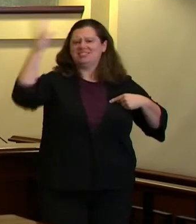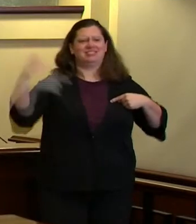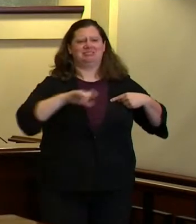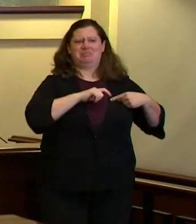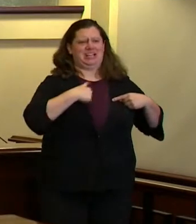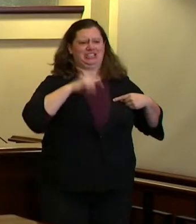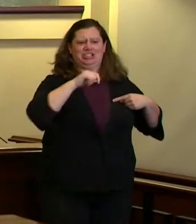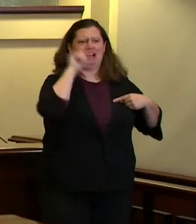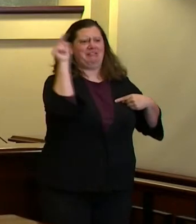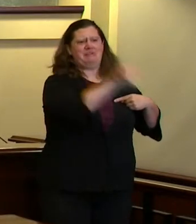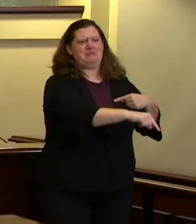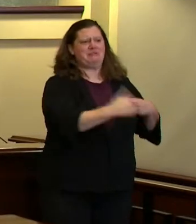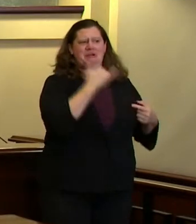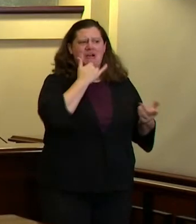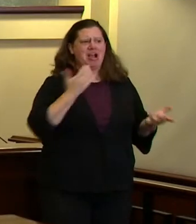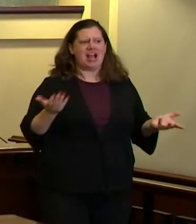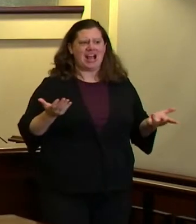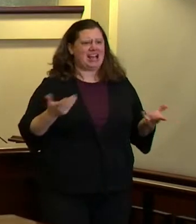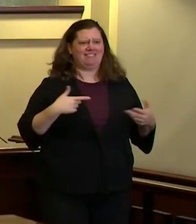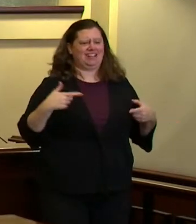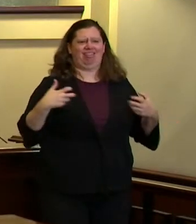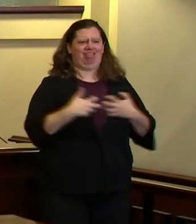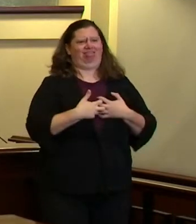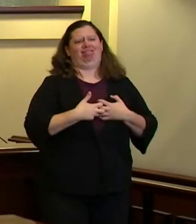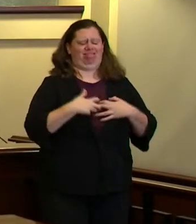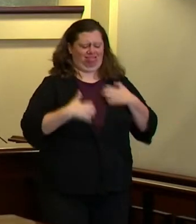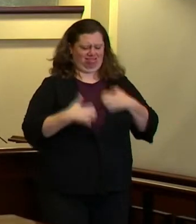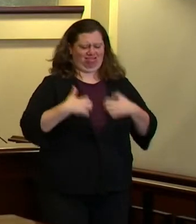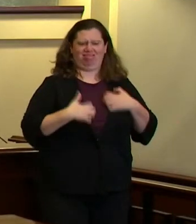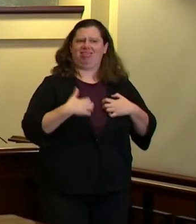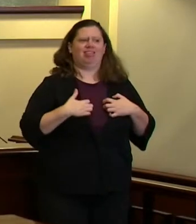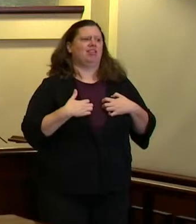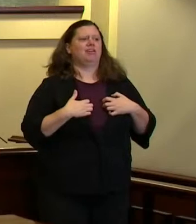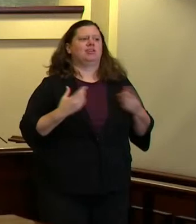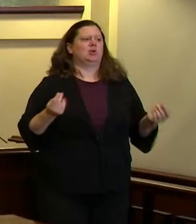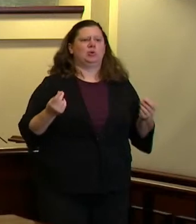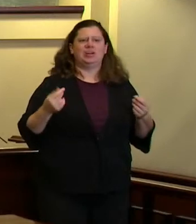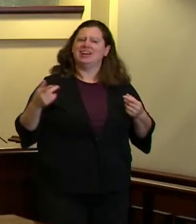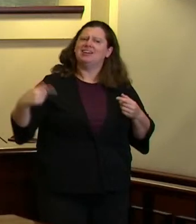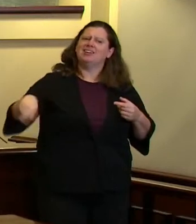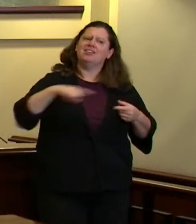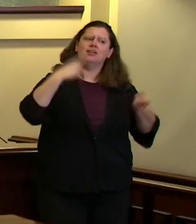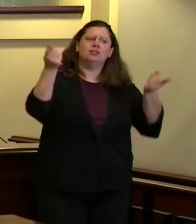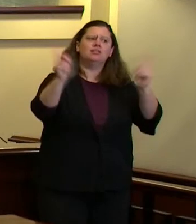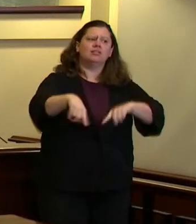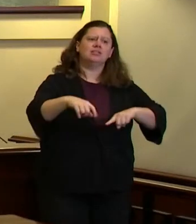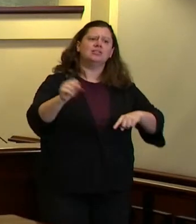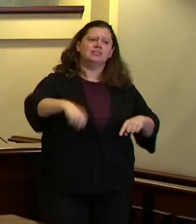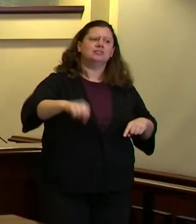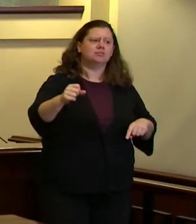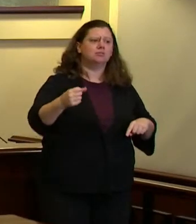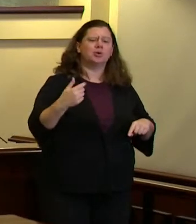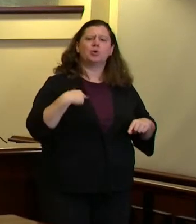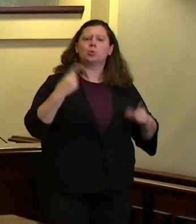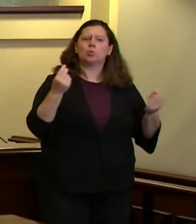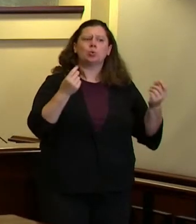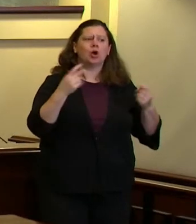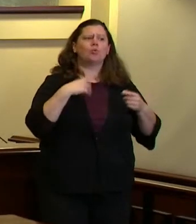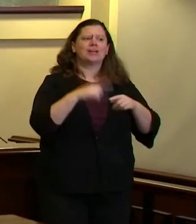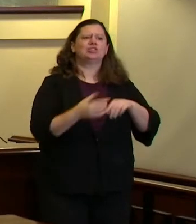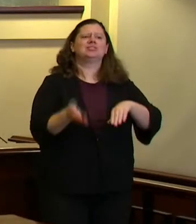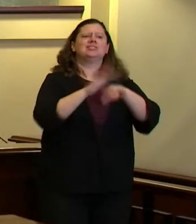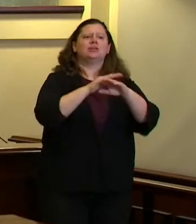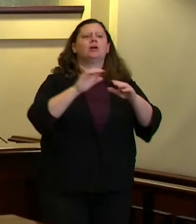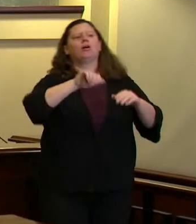and that's why I have supported and my colleagues on the Portland City Council have supported increasing the funding for the Portland Street